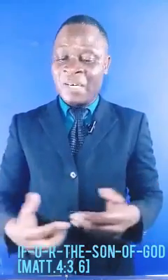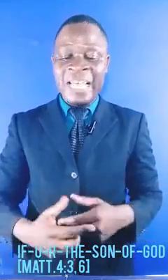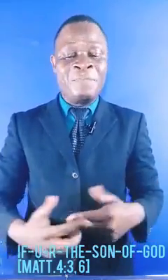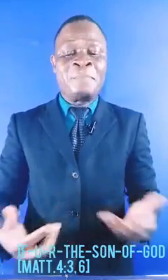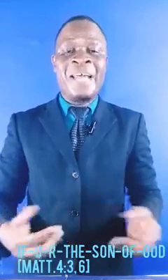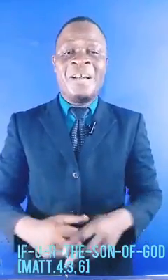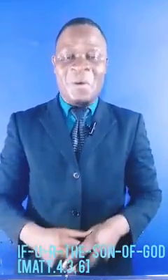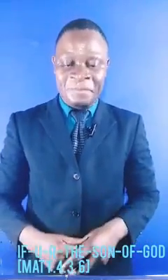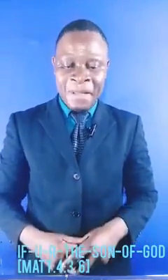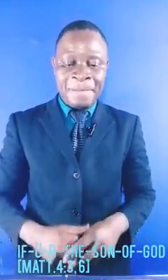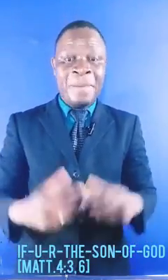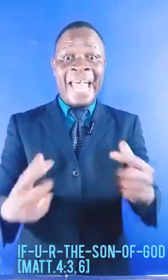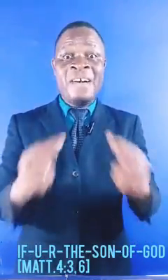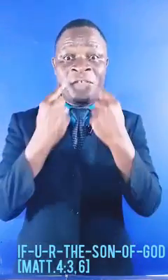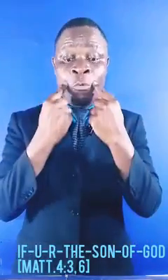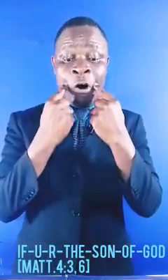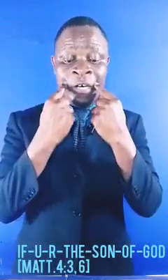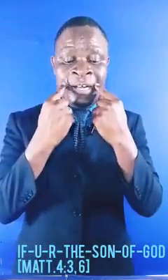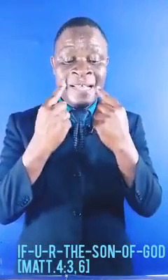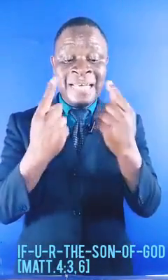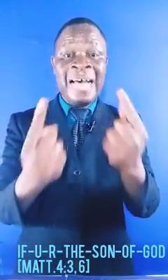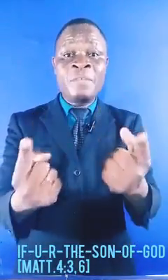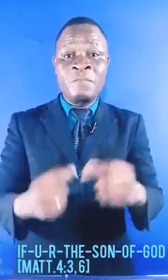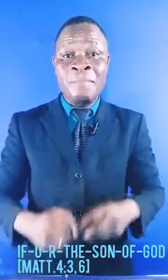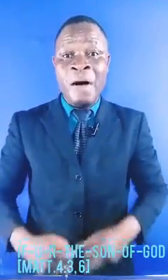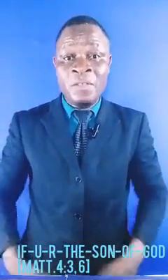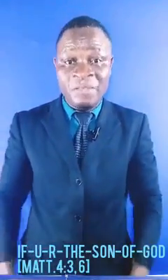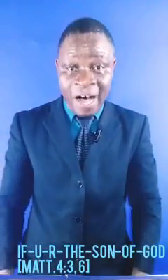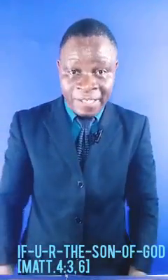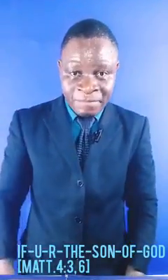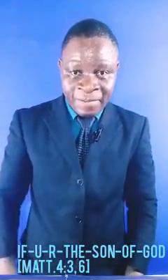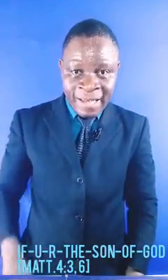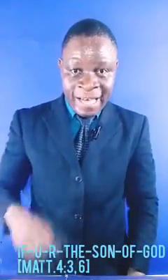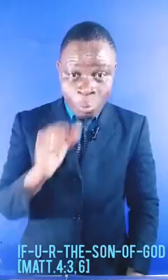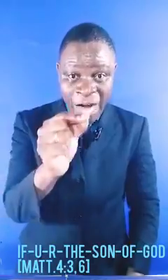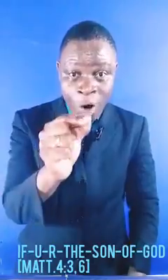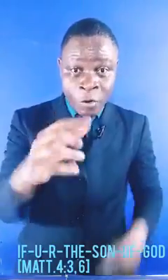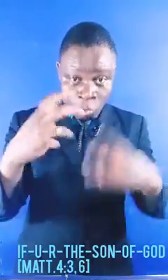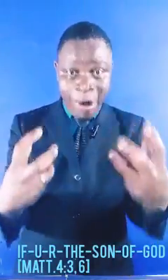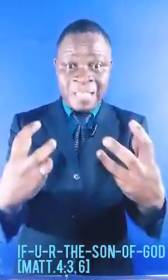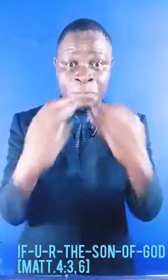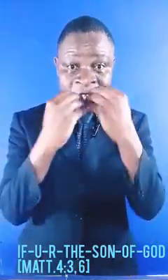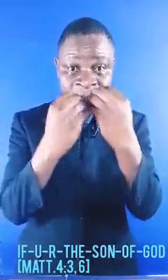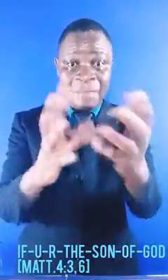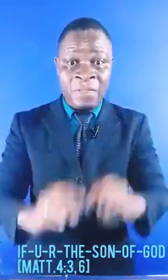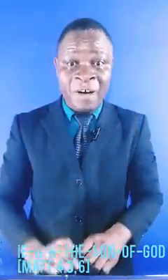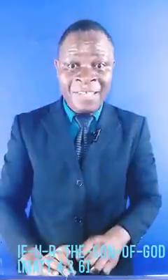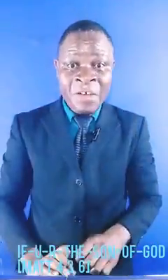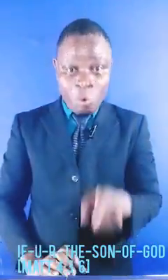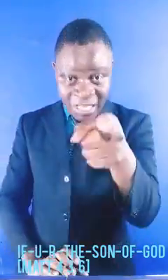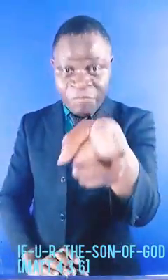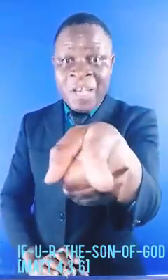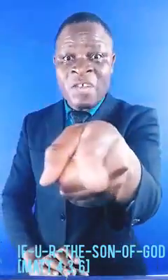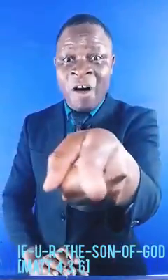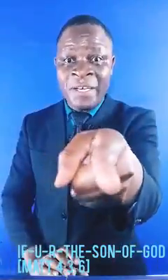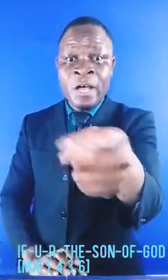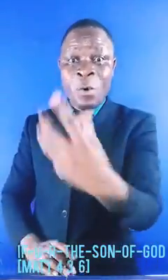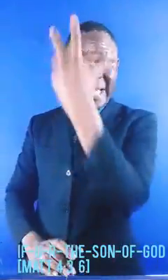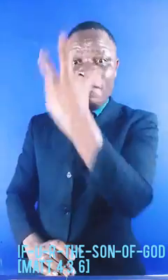not live, by bread alone, but by every word, that comes from the mouth of God. And one of those words, that comes from the mouth of God, was the voice of God, which came